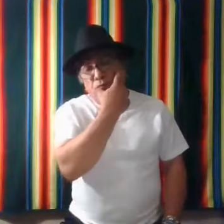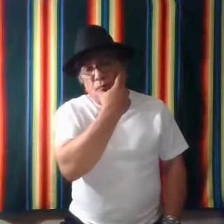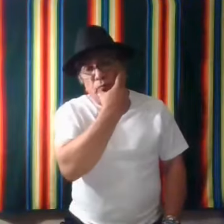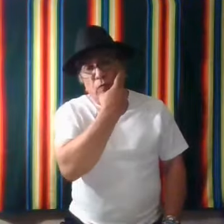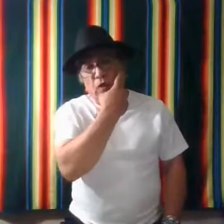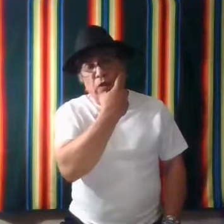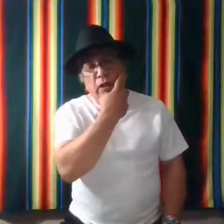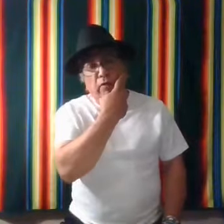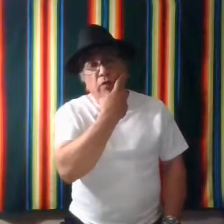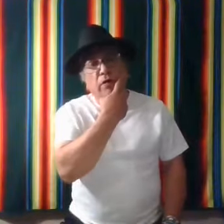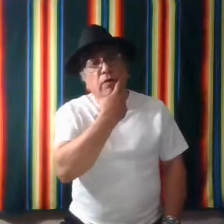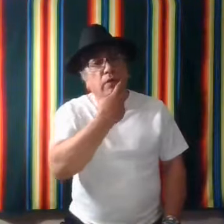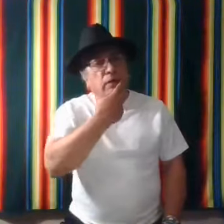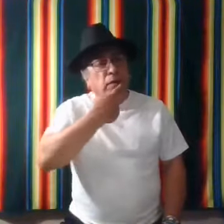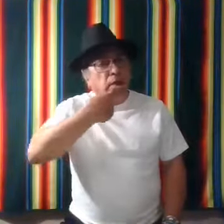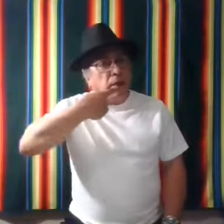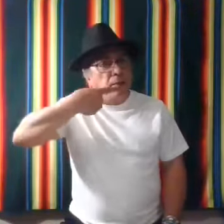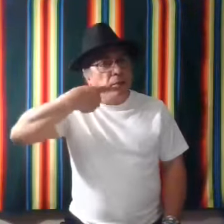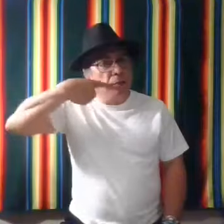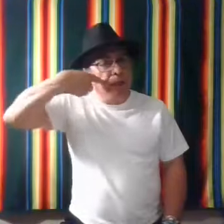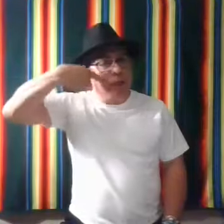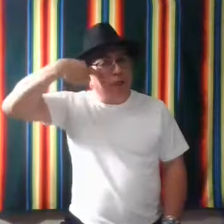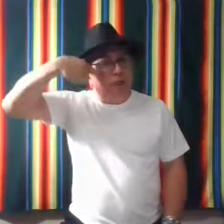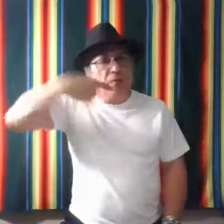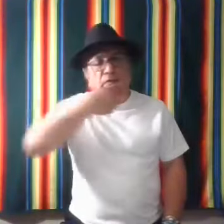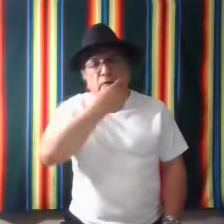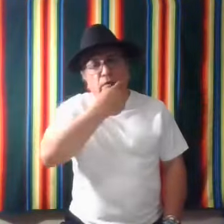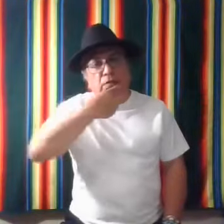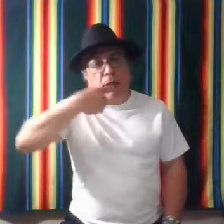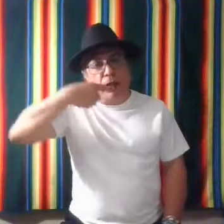You take that finger and make it in the shape of a smile.